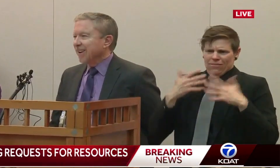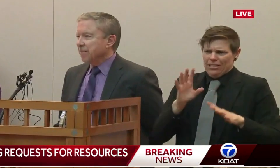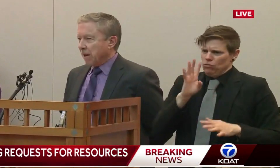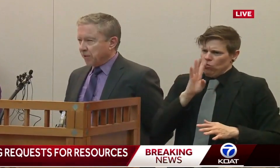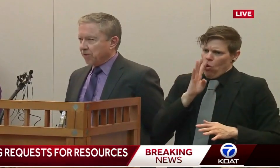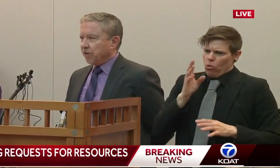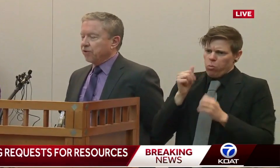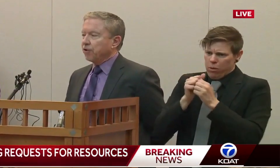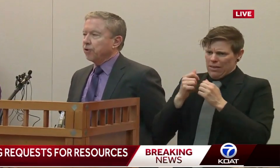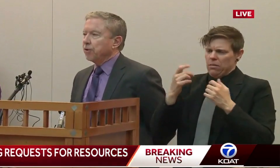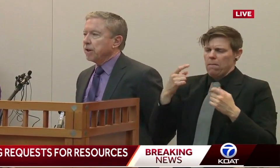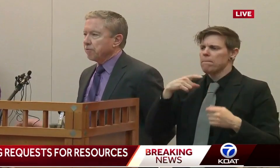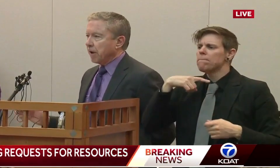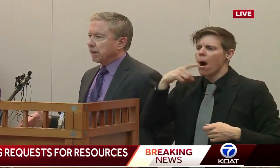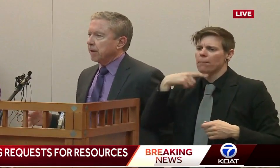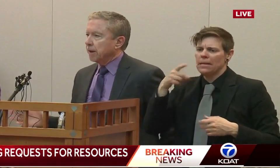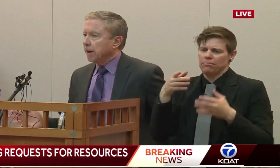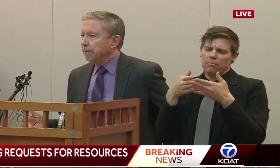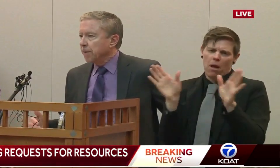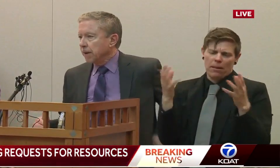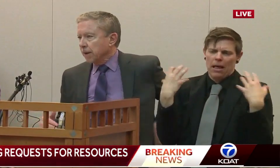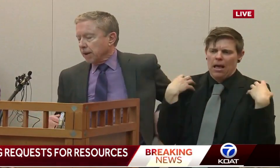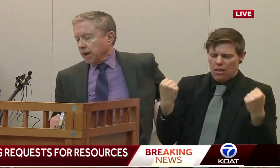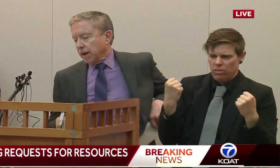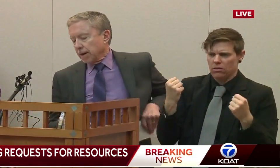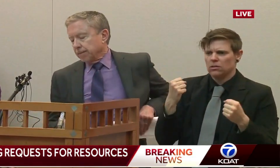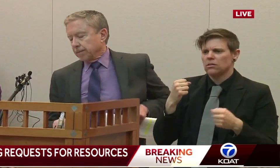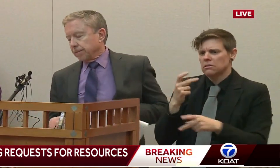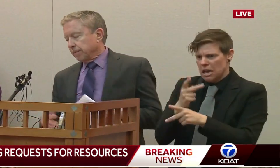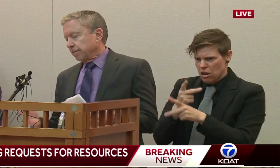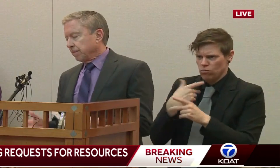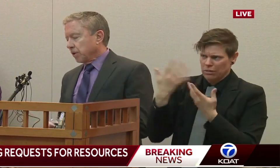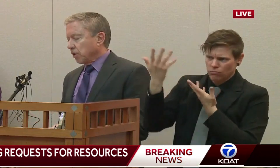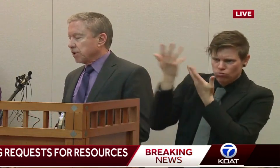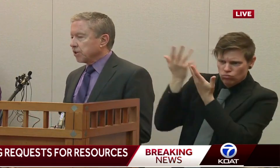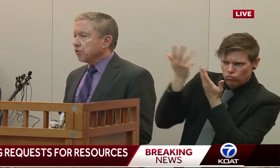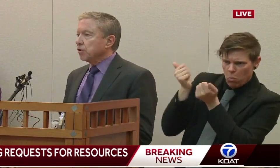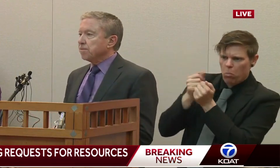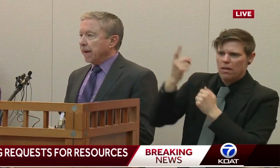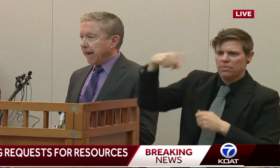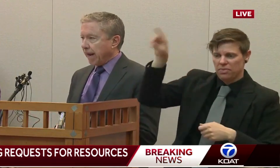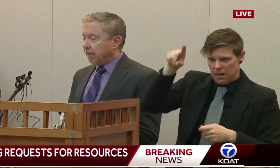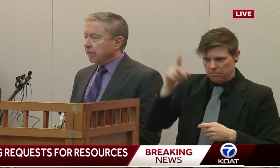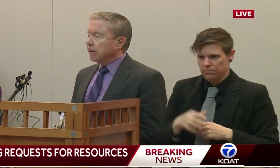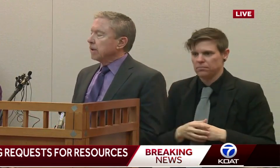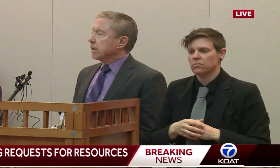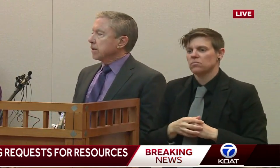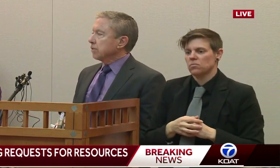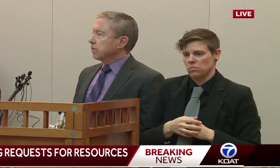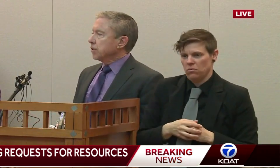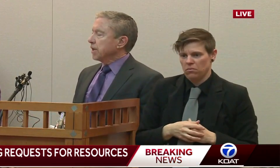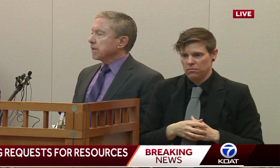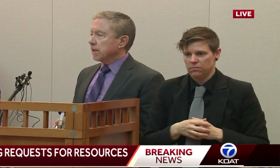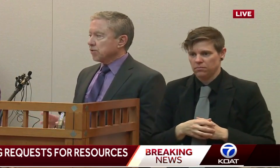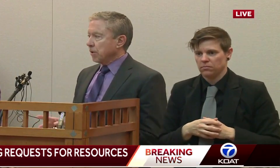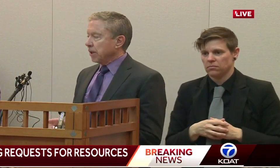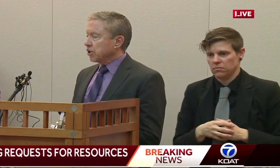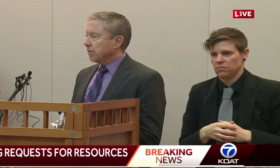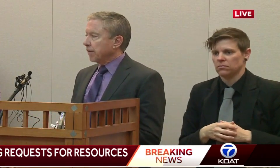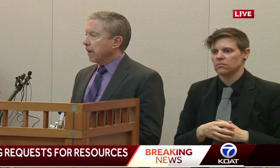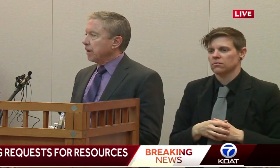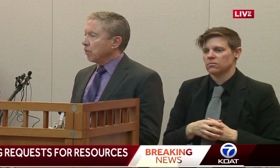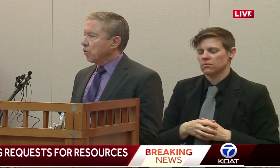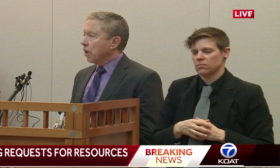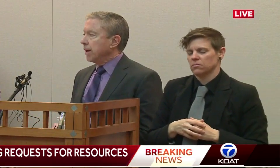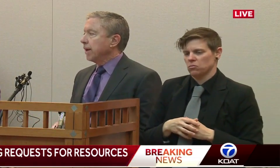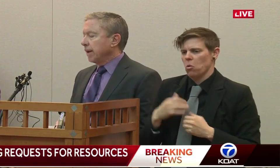about this issue and the effect that closing schools might have. So two things I just want to